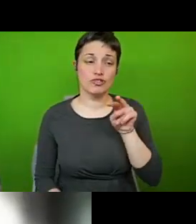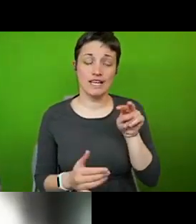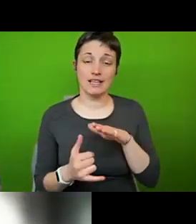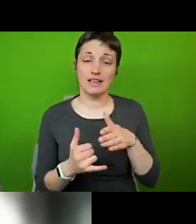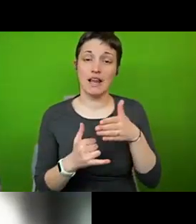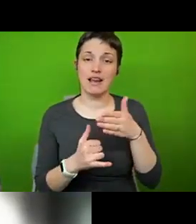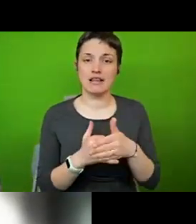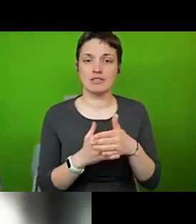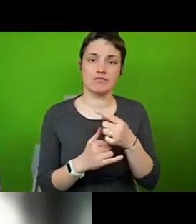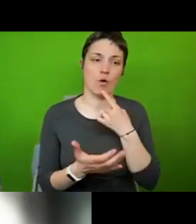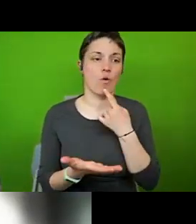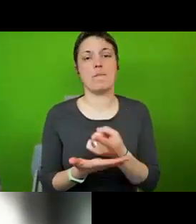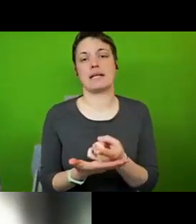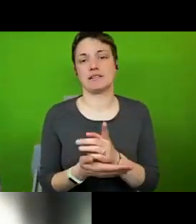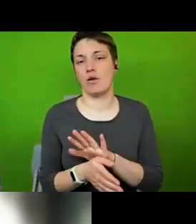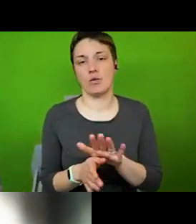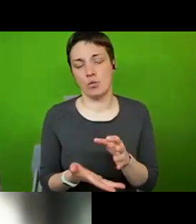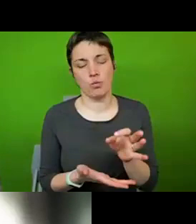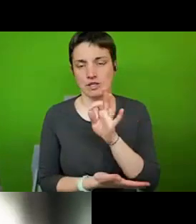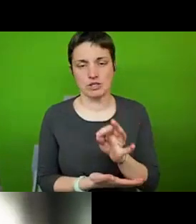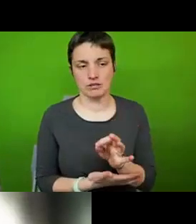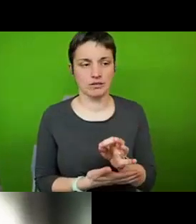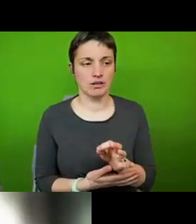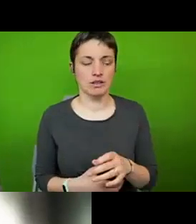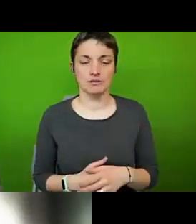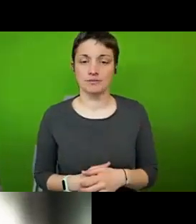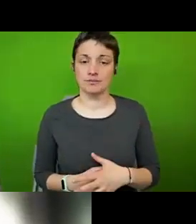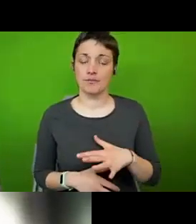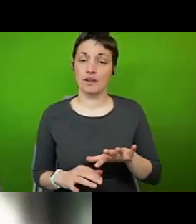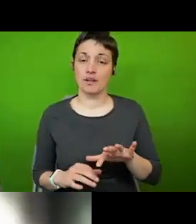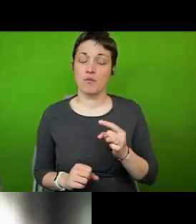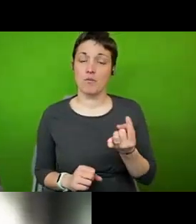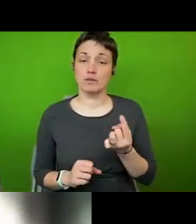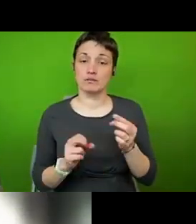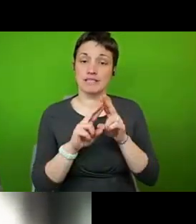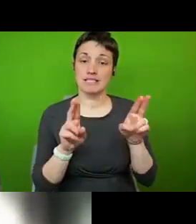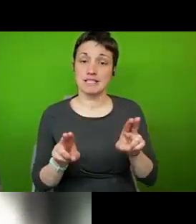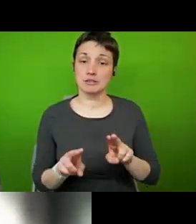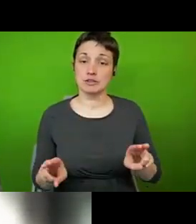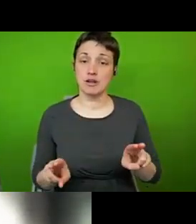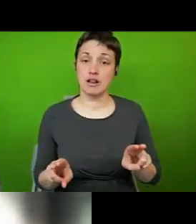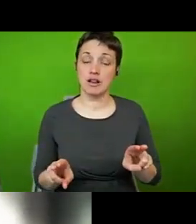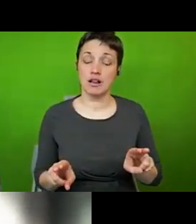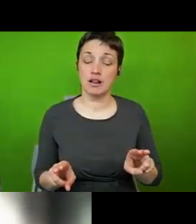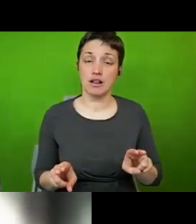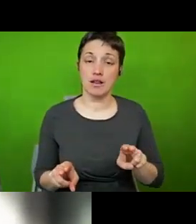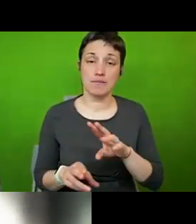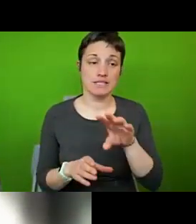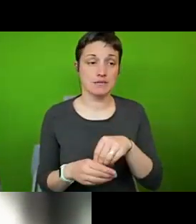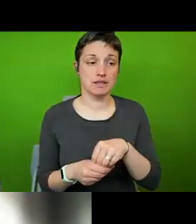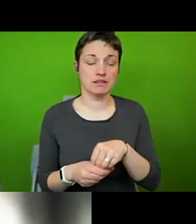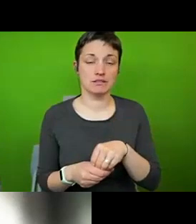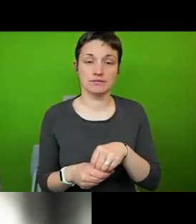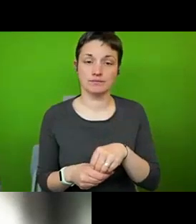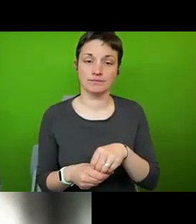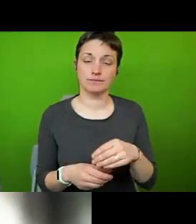question alison if that's okay because it's from one of our international participants and we got an email